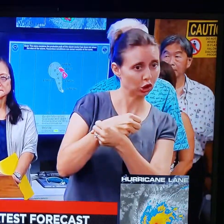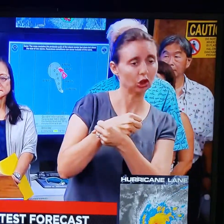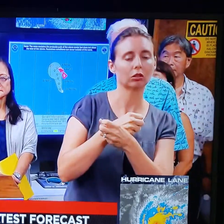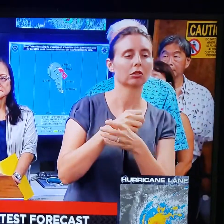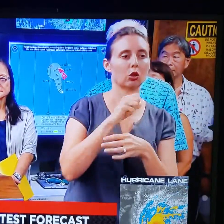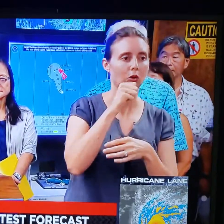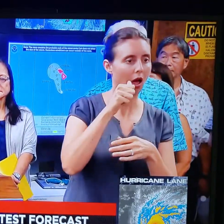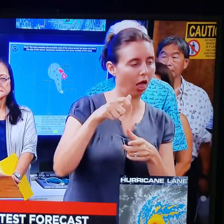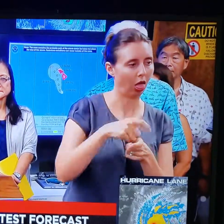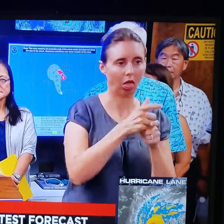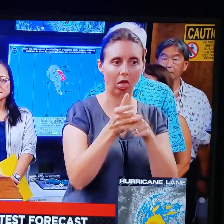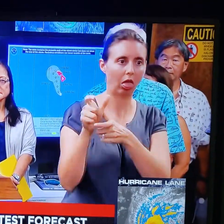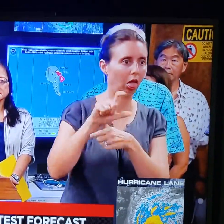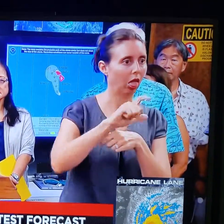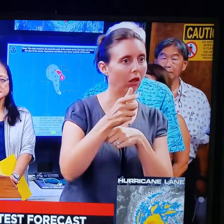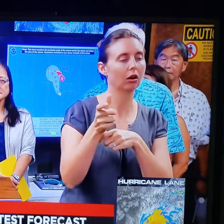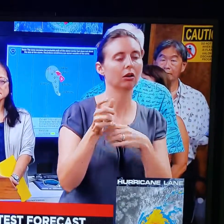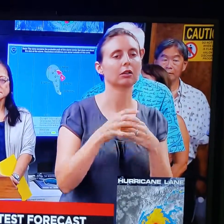not flying around.